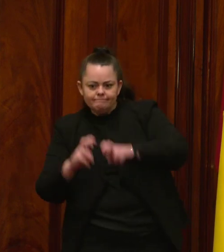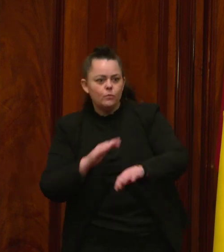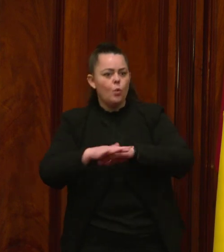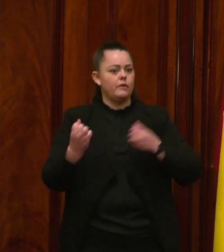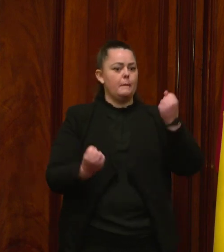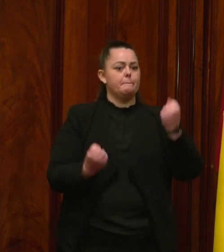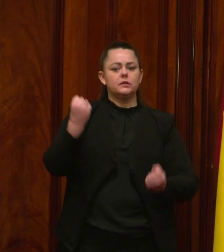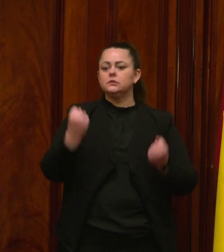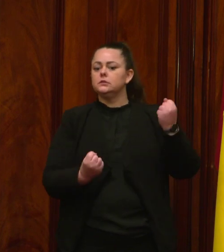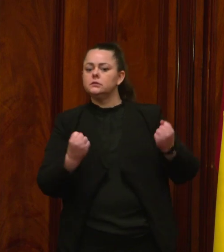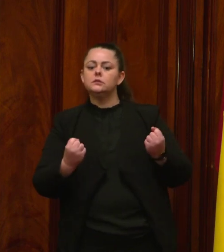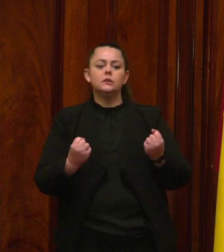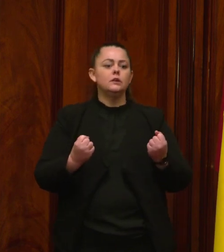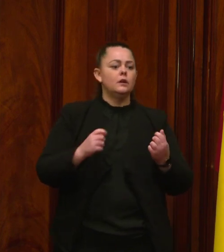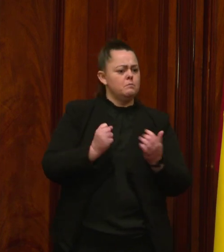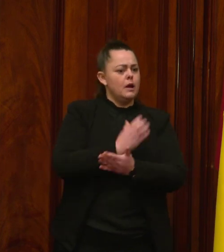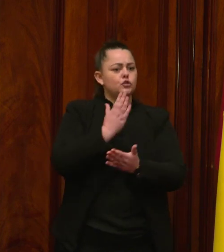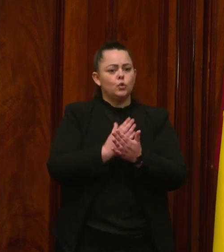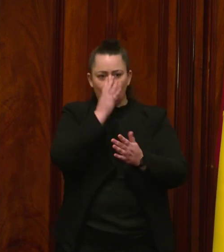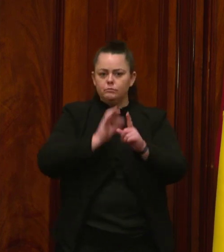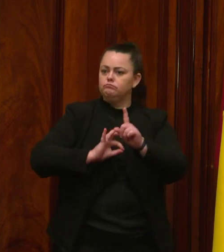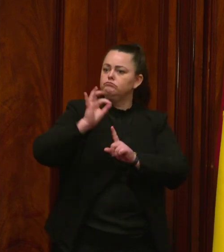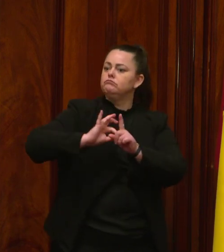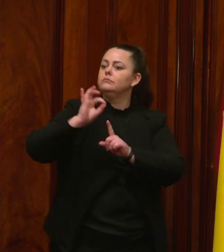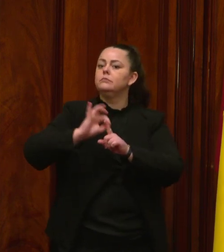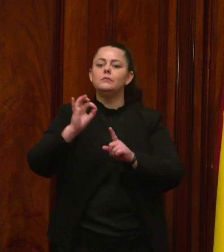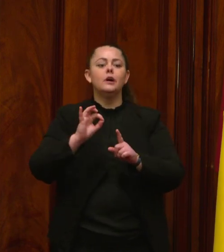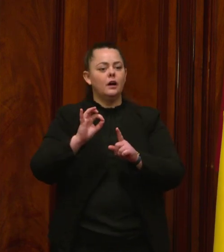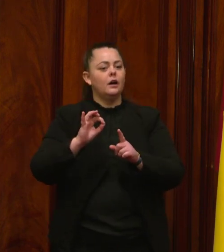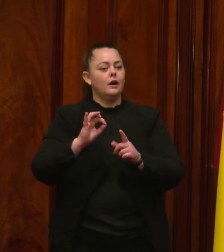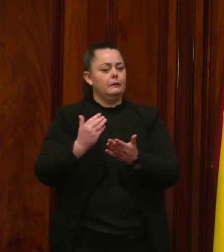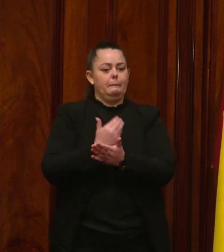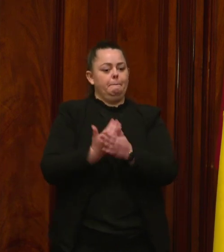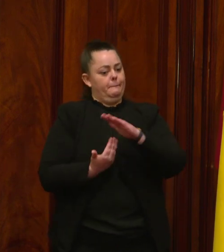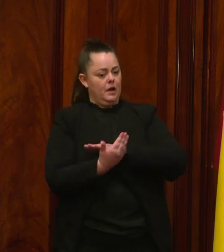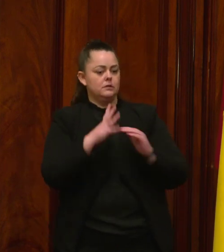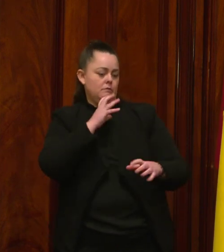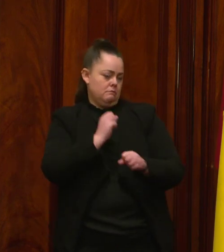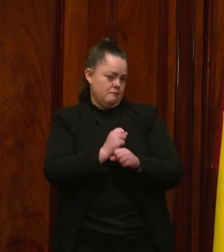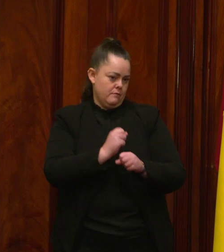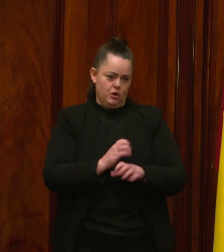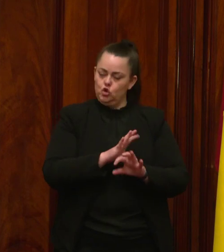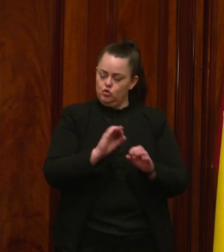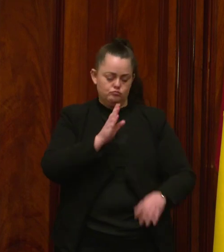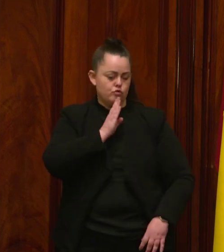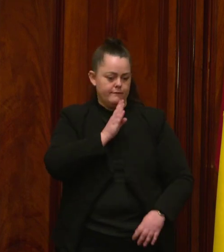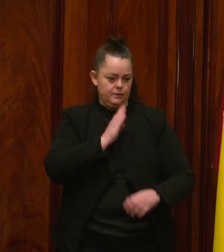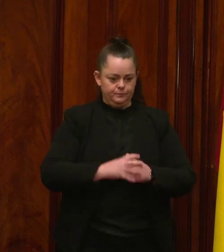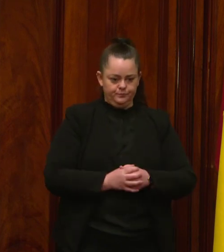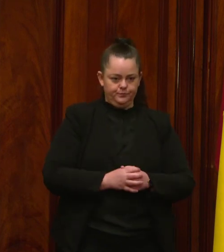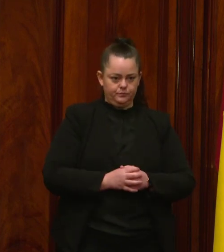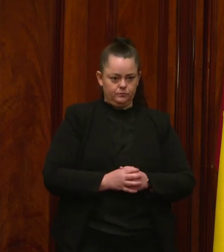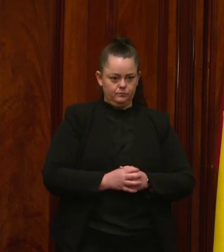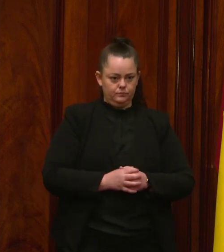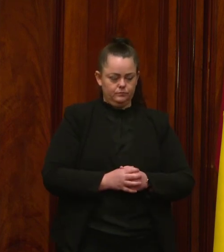an end to the privatisation of our public transport. In addition, the government is also looking at expanding